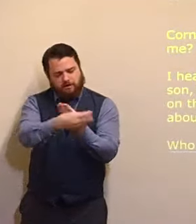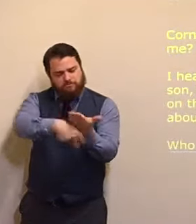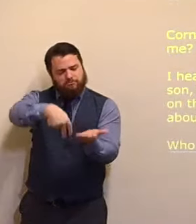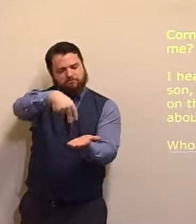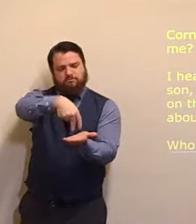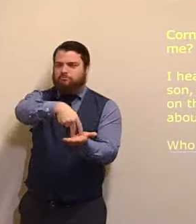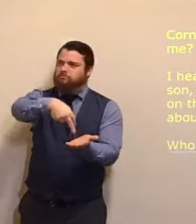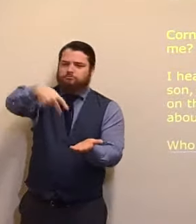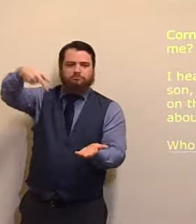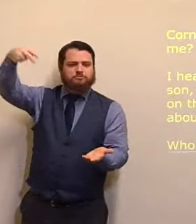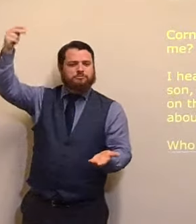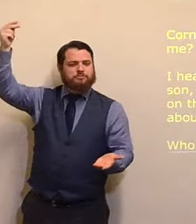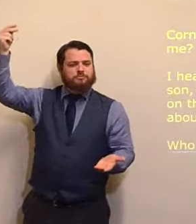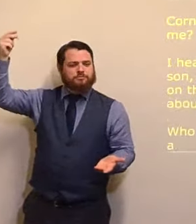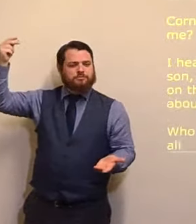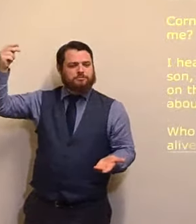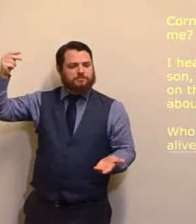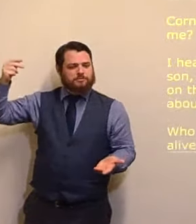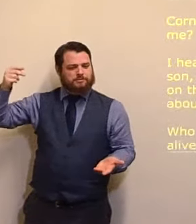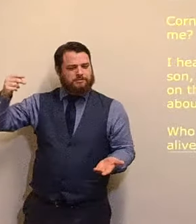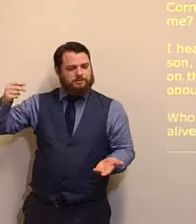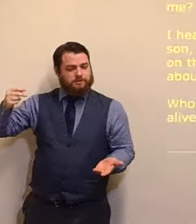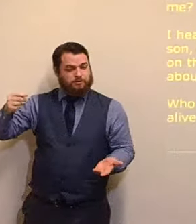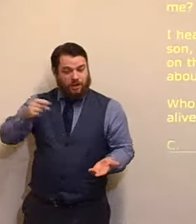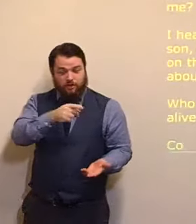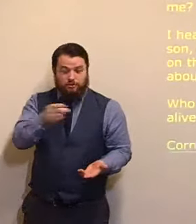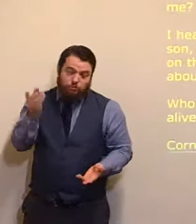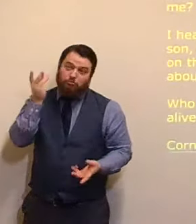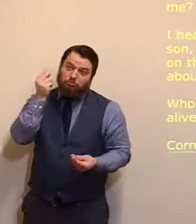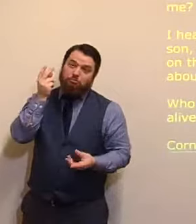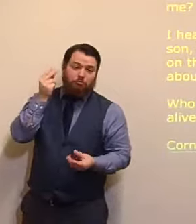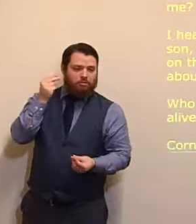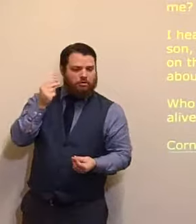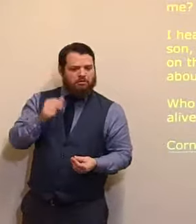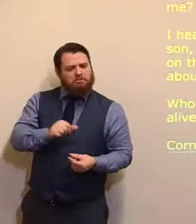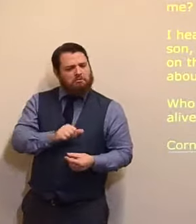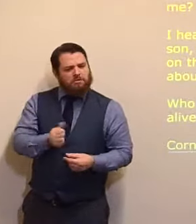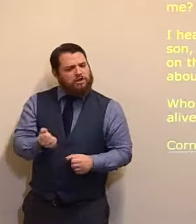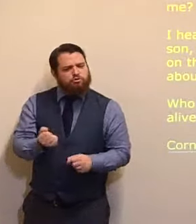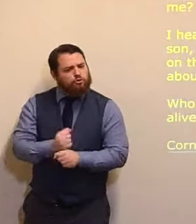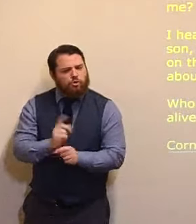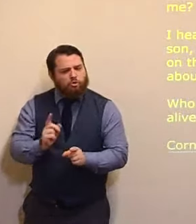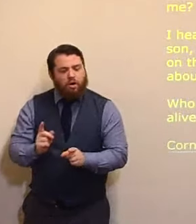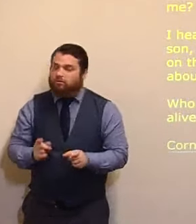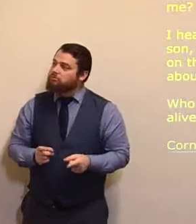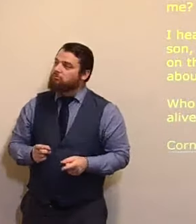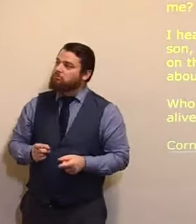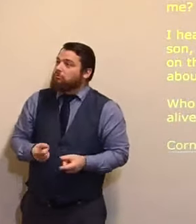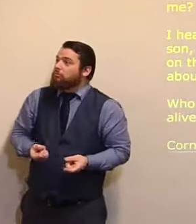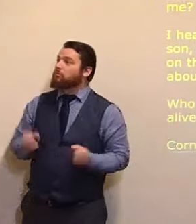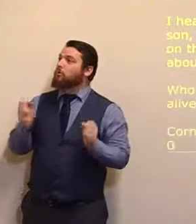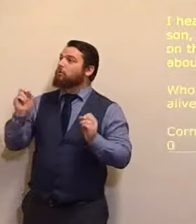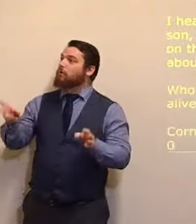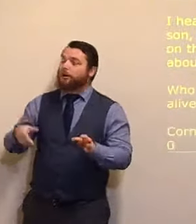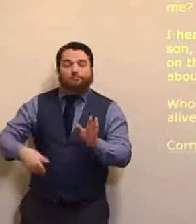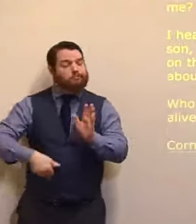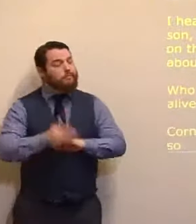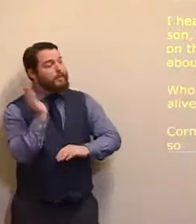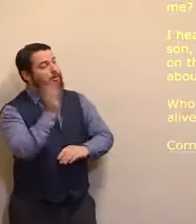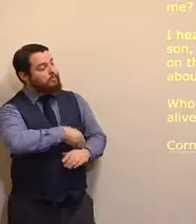So Cornelius had to hear that, in order to find salvation. Not of his own values, not of his own merits,